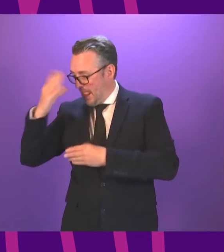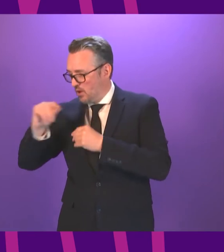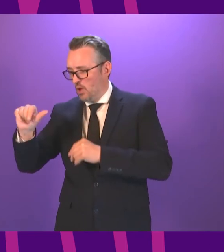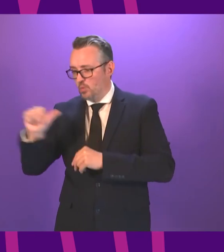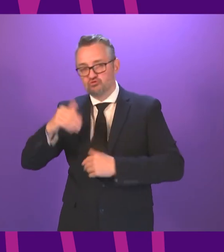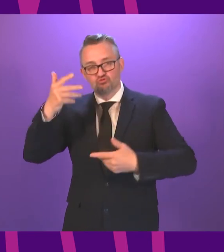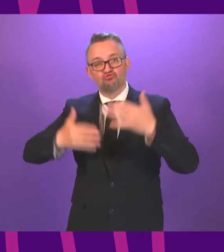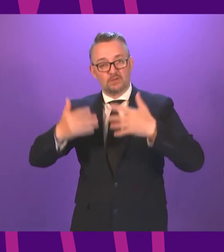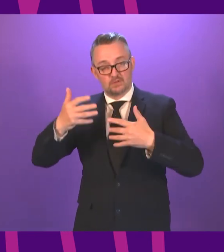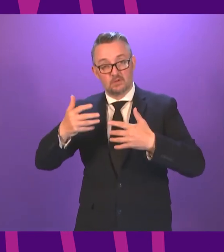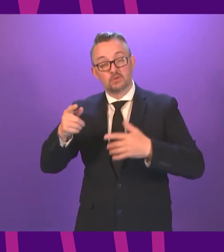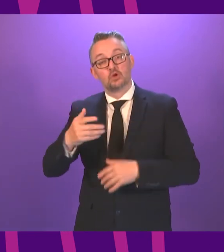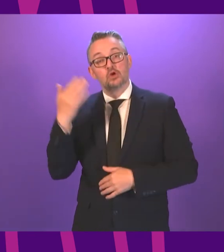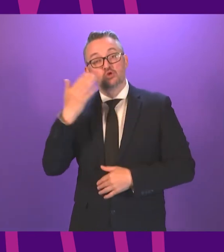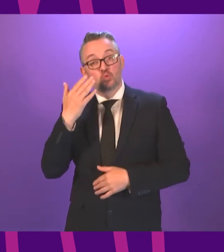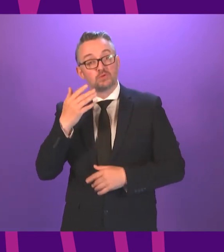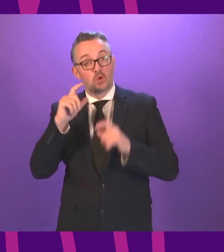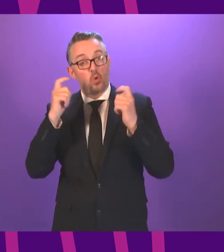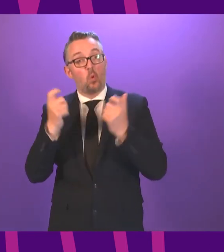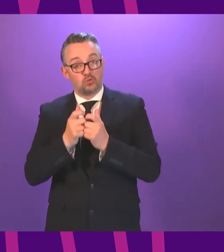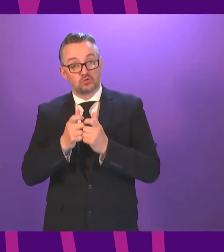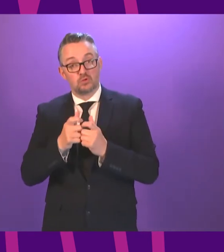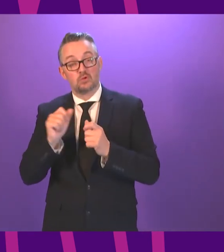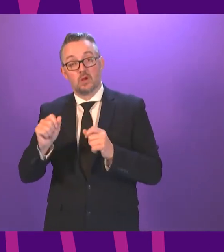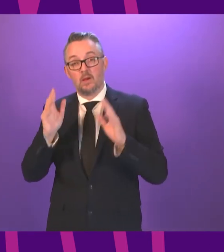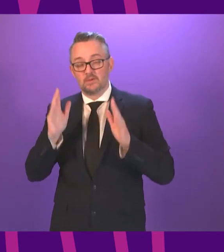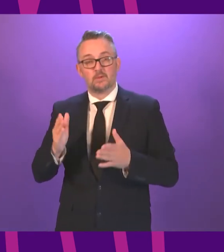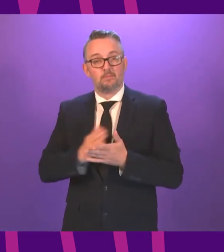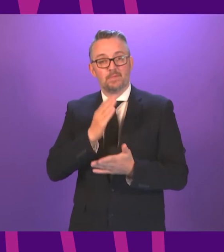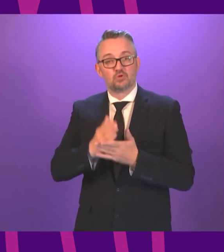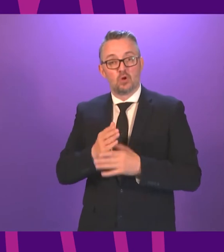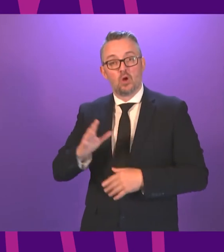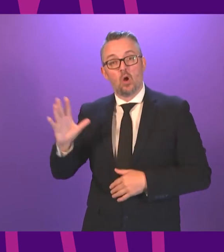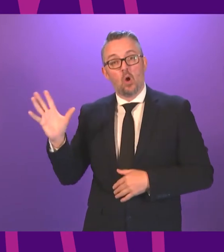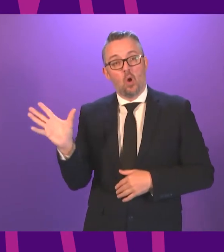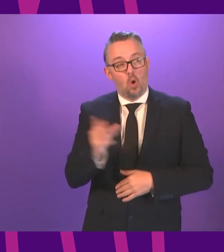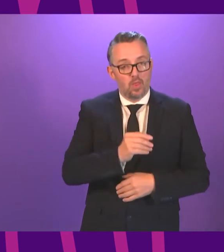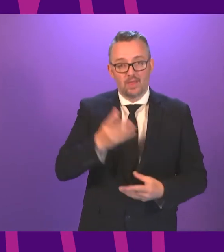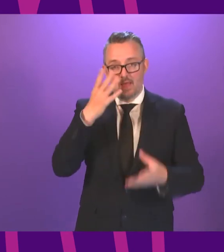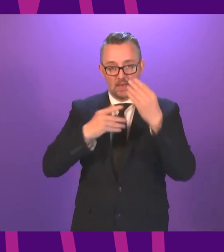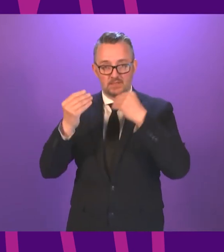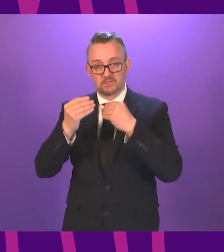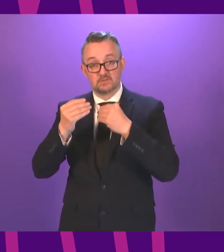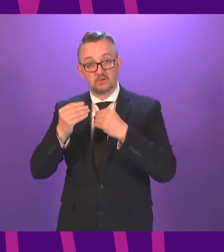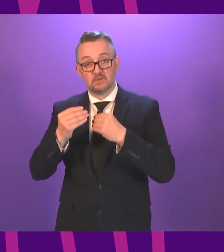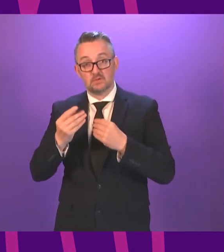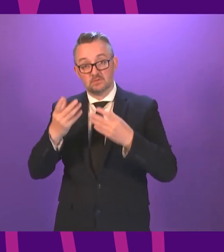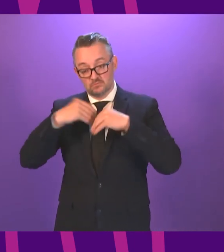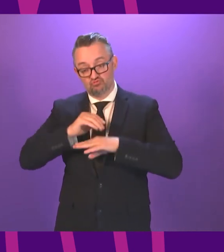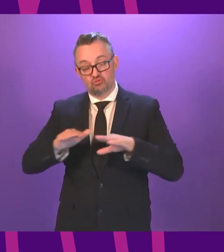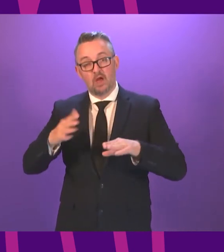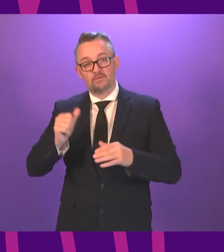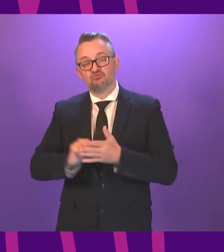The focus of schools and colleges at present is on ensuring that all of our learners get the right and fair result first time.